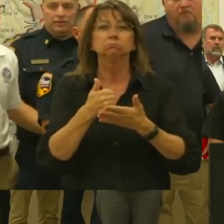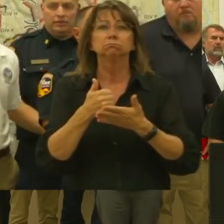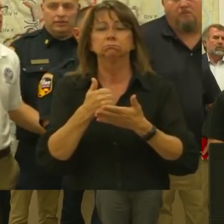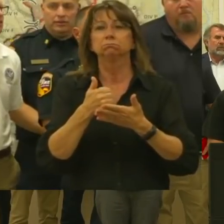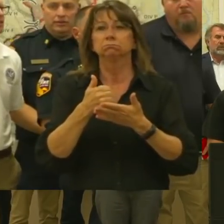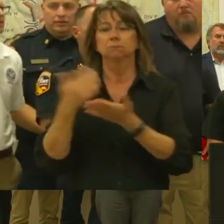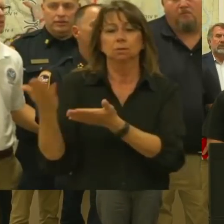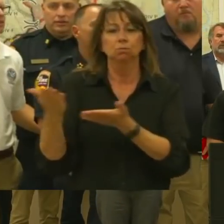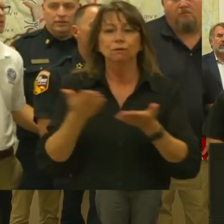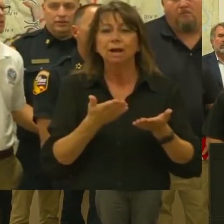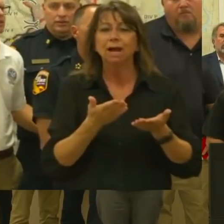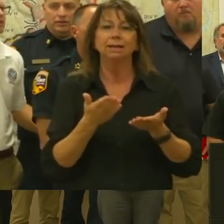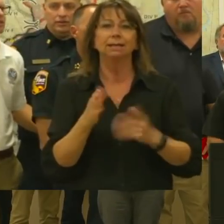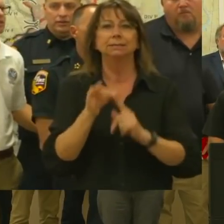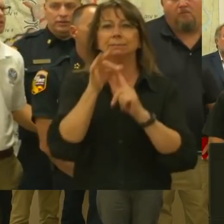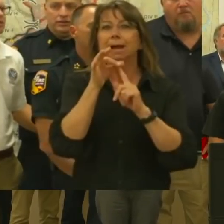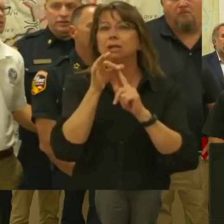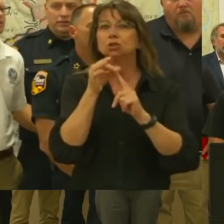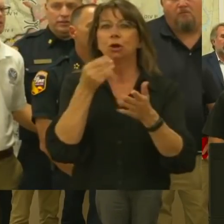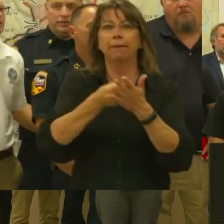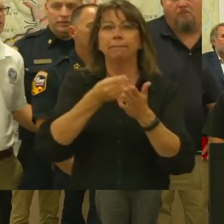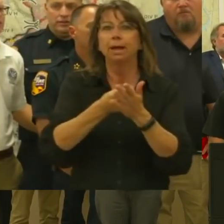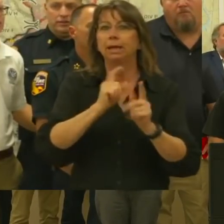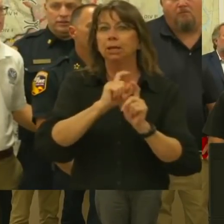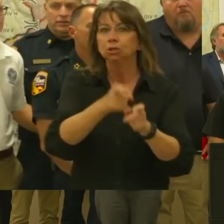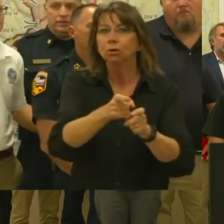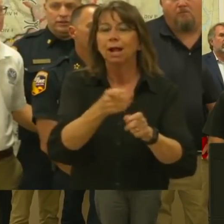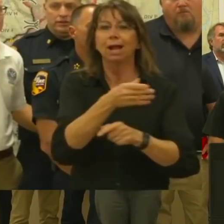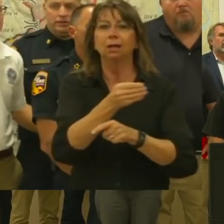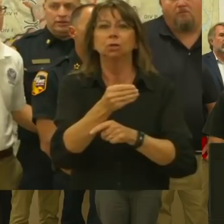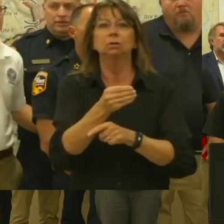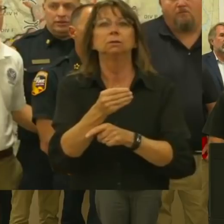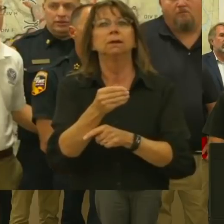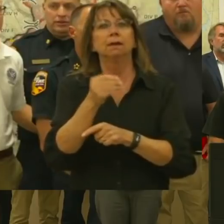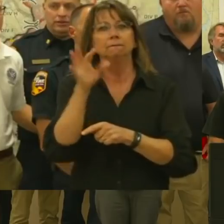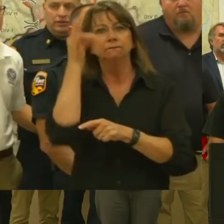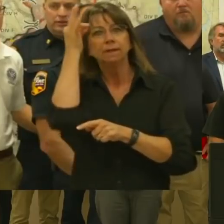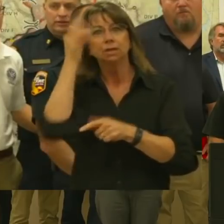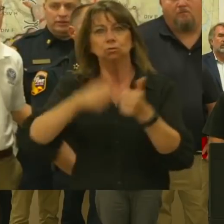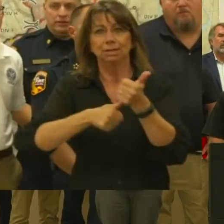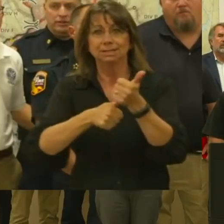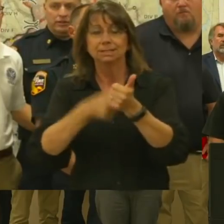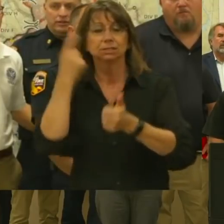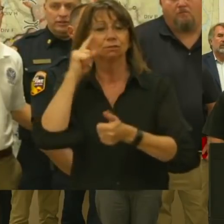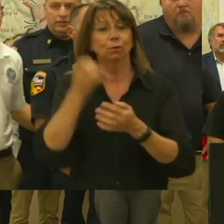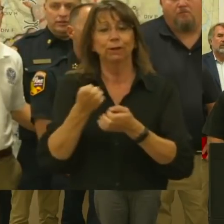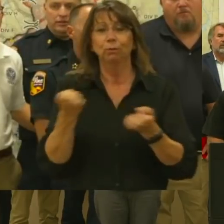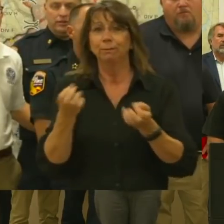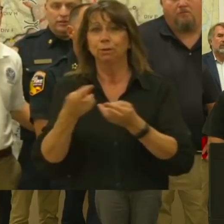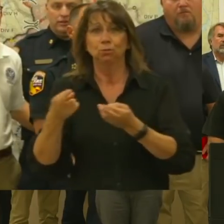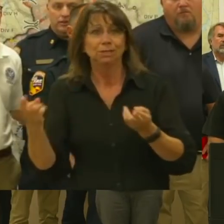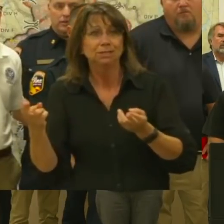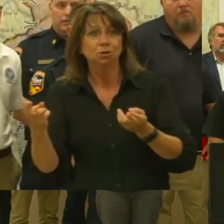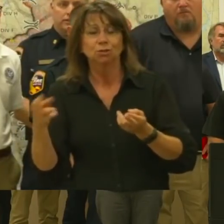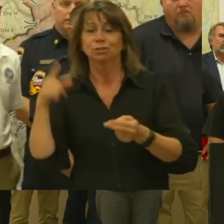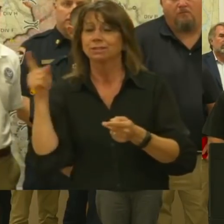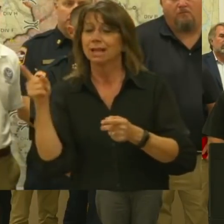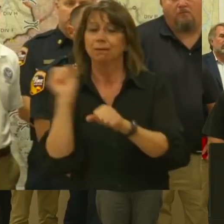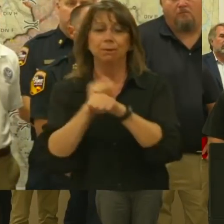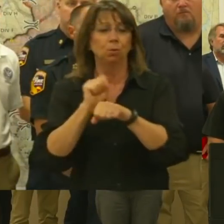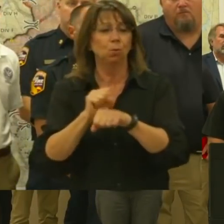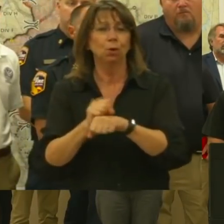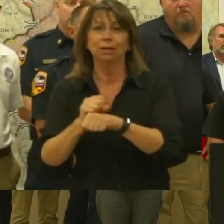management assistance grants or direct federal assistance for equipment and resources, and ultimately,